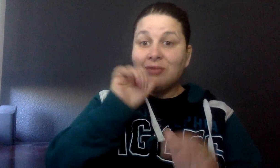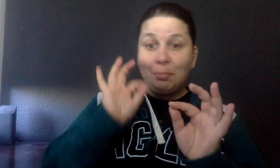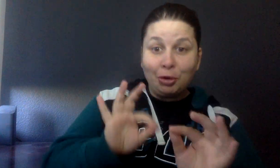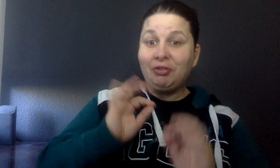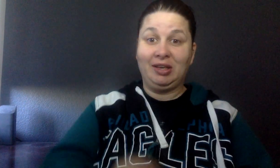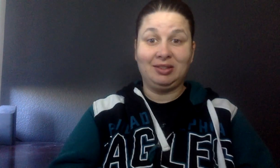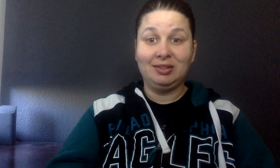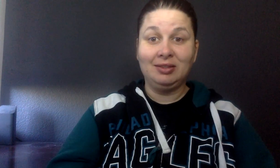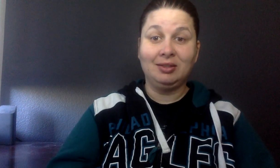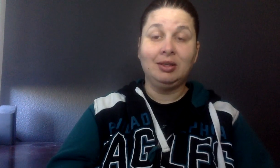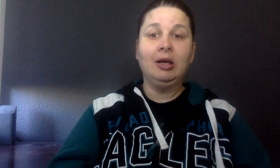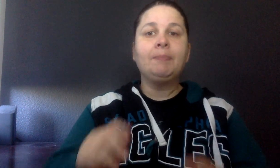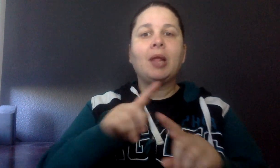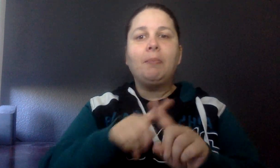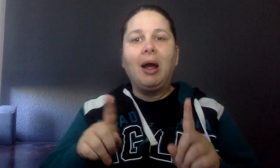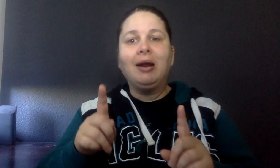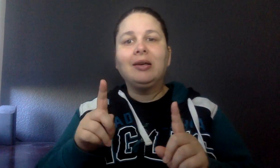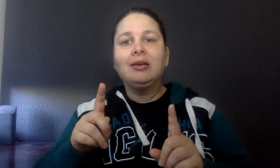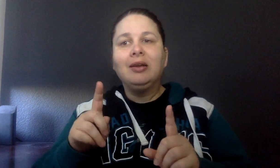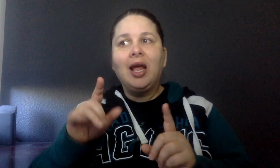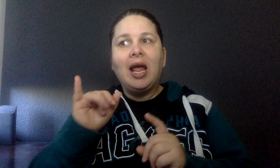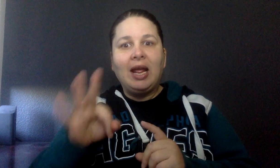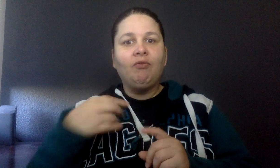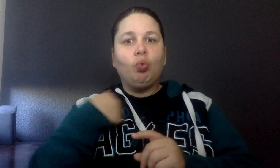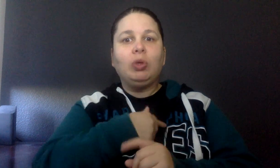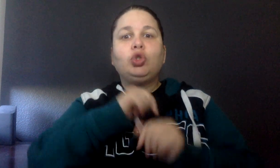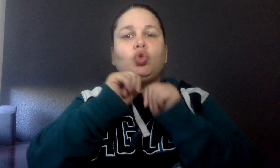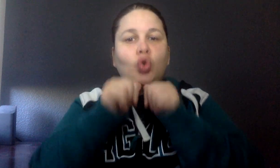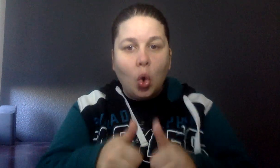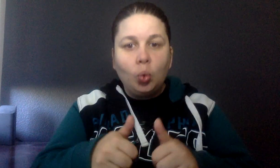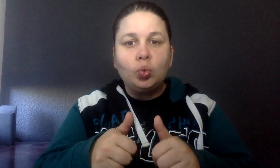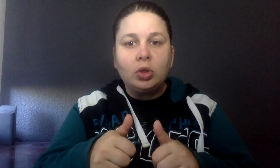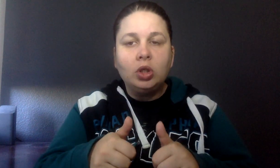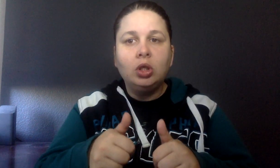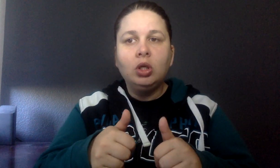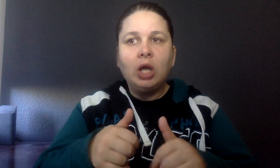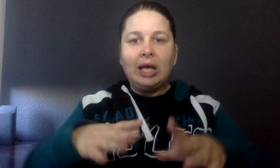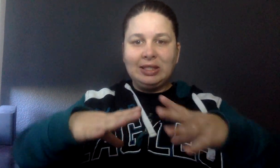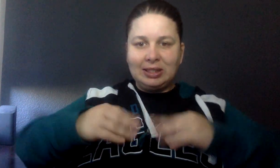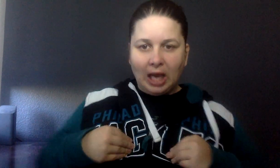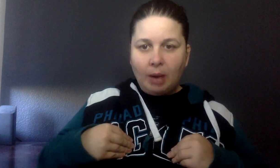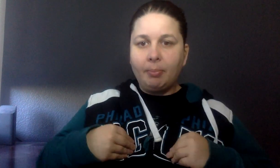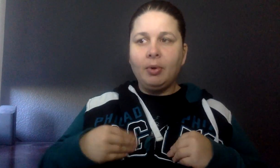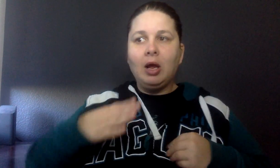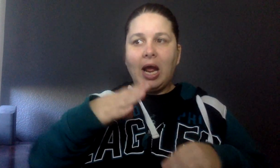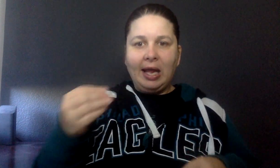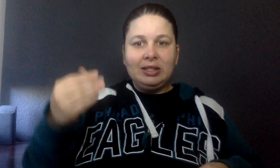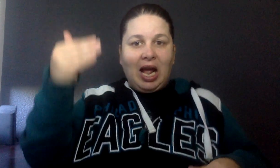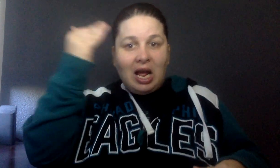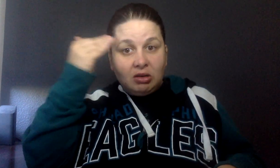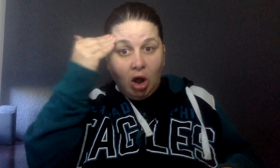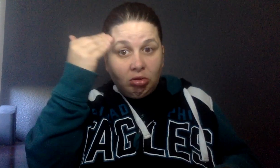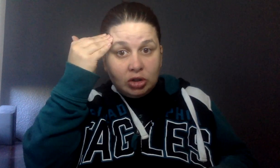it's not perfect. But, it's reduced. It's shut and acknowledge